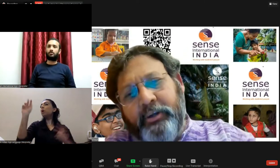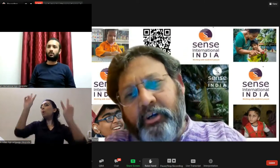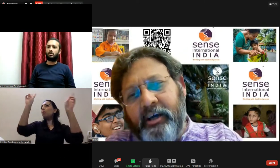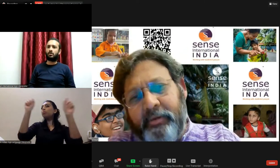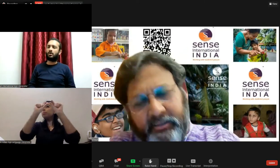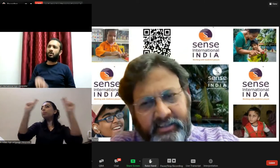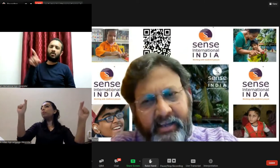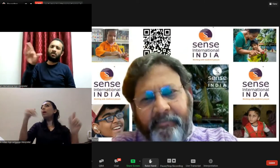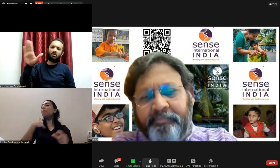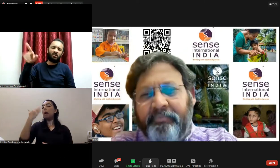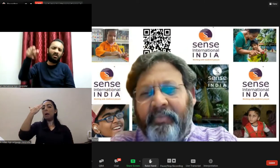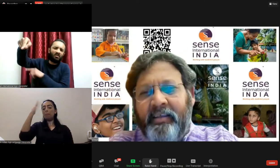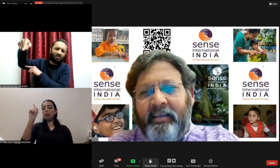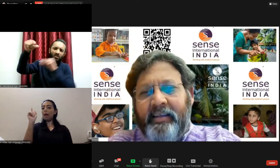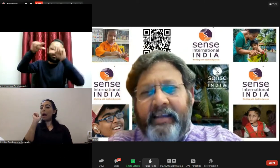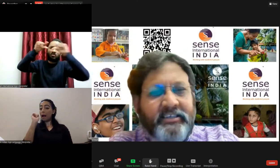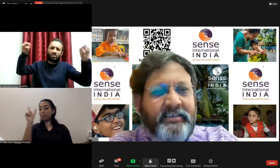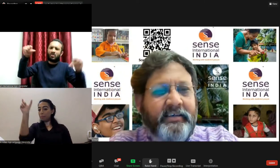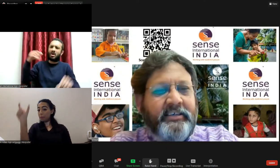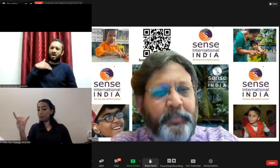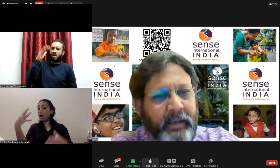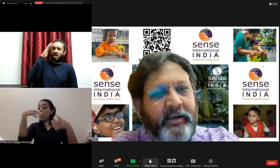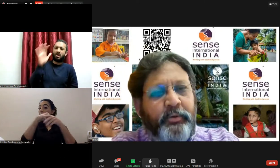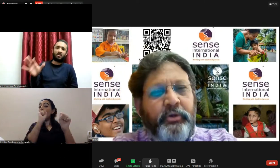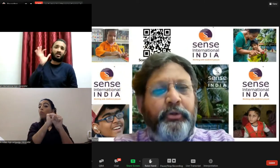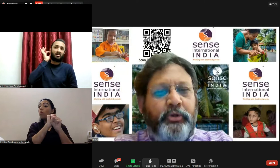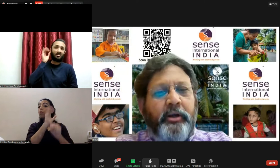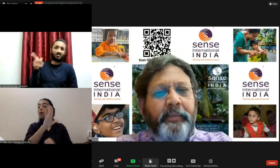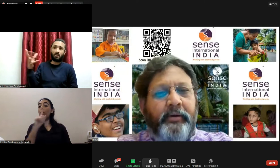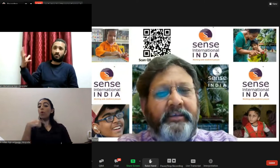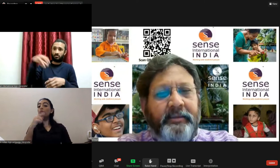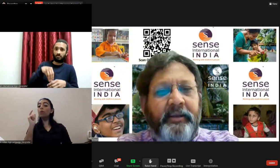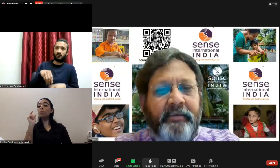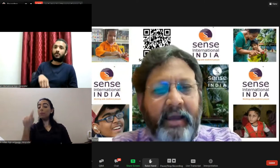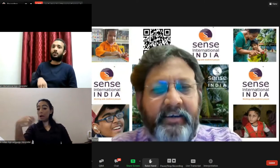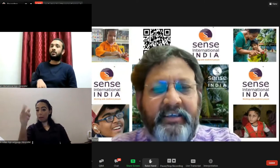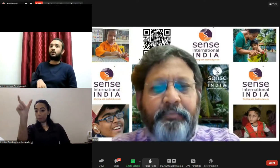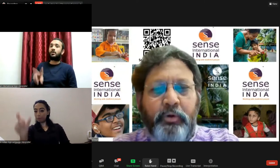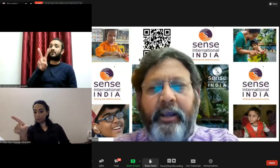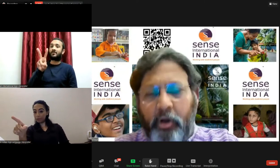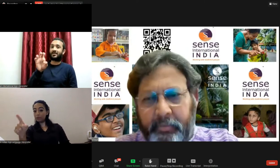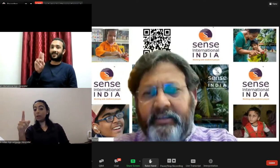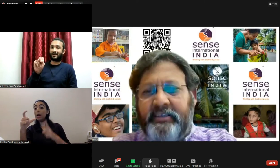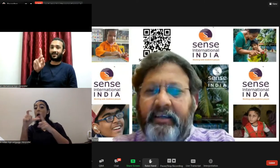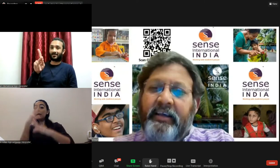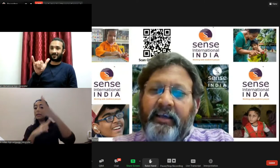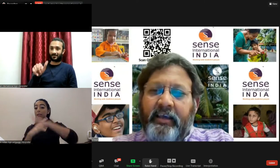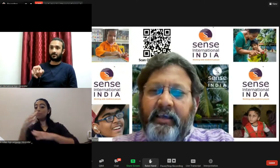there's someone who has actually worked with dr the next speaker who is going to talk about disability matters in war